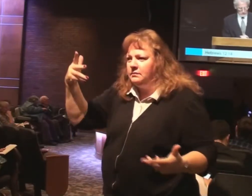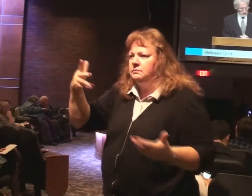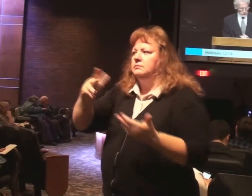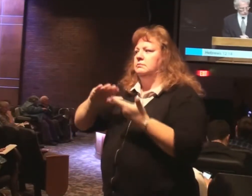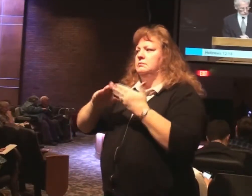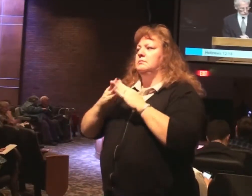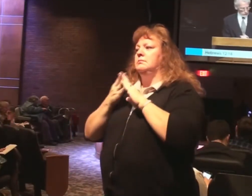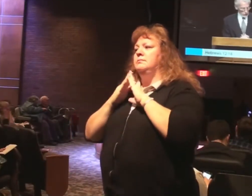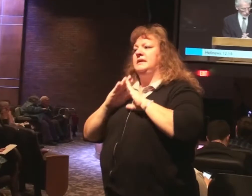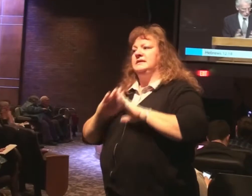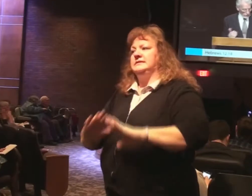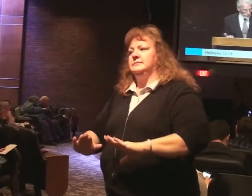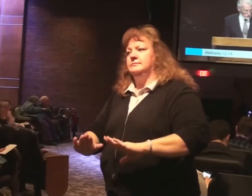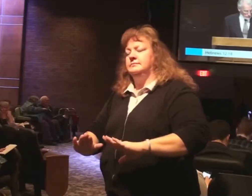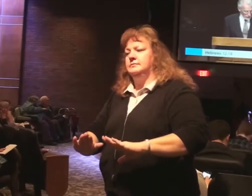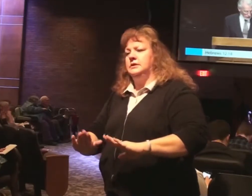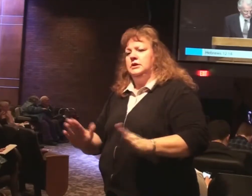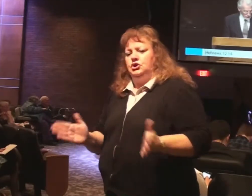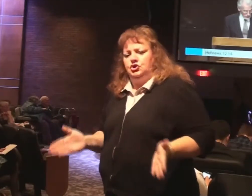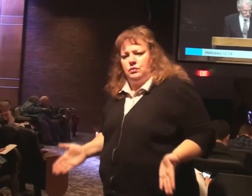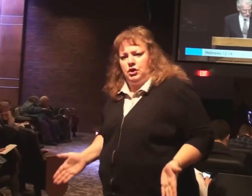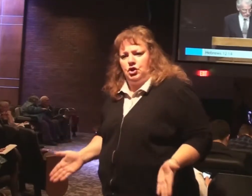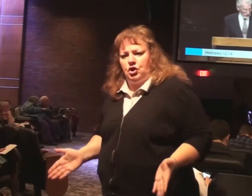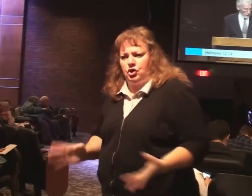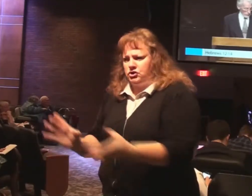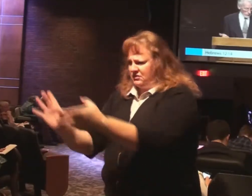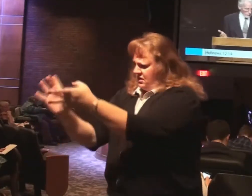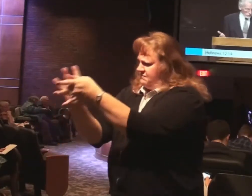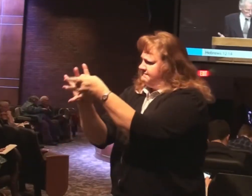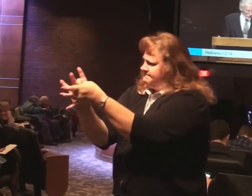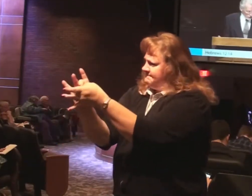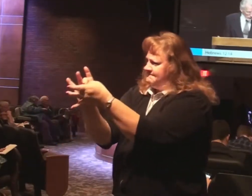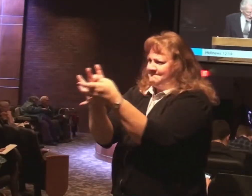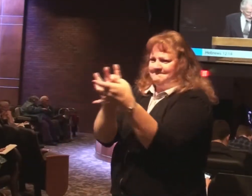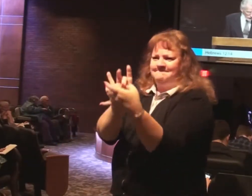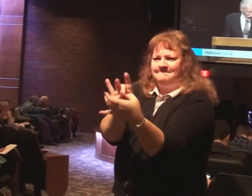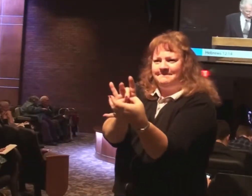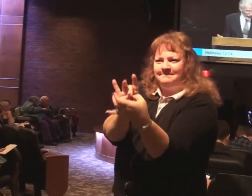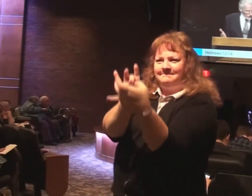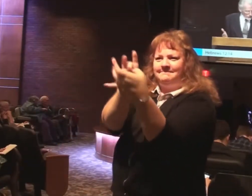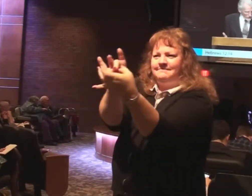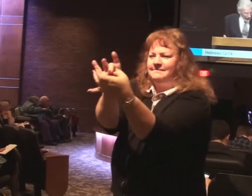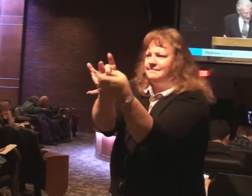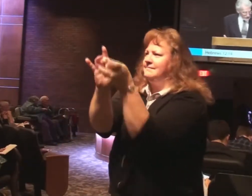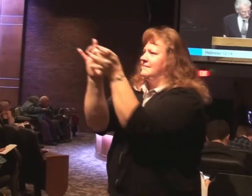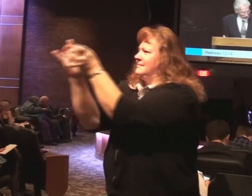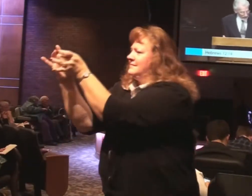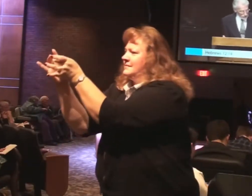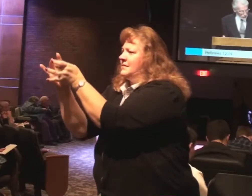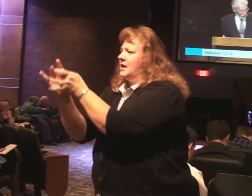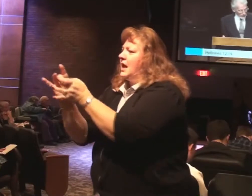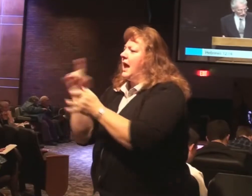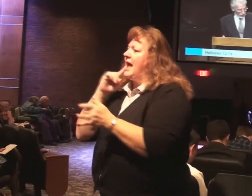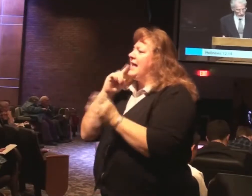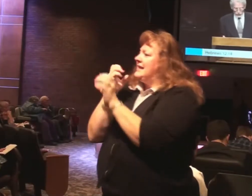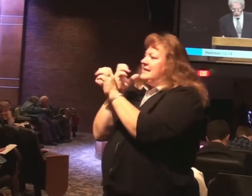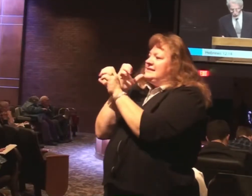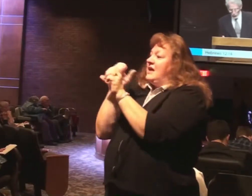To encourage peace. We're pursuing peace. And the sanctification. Without which no